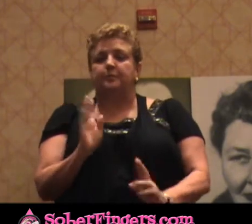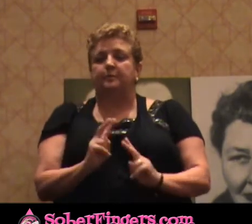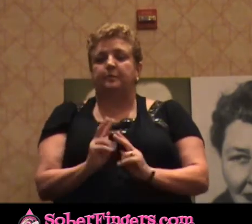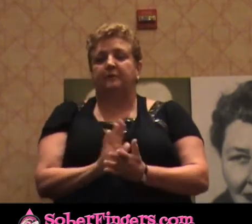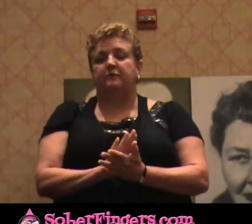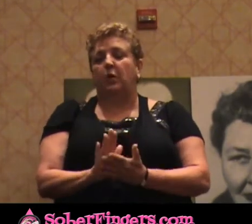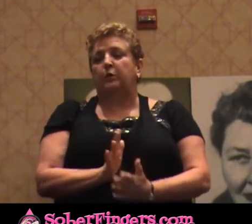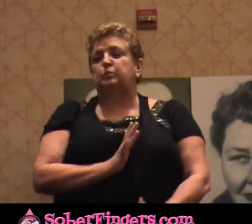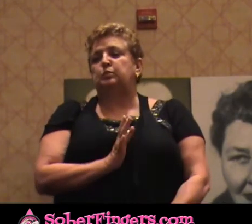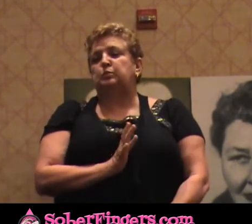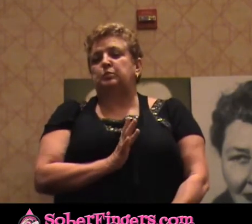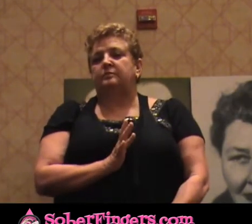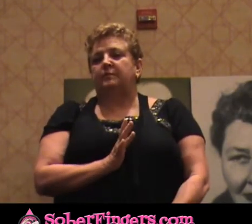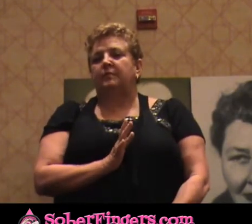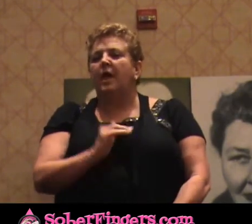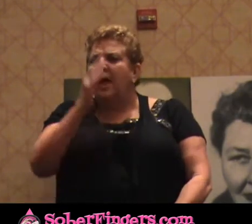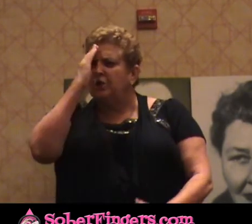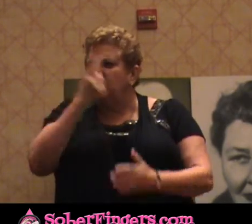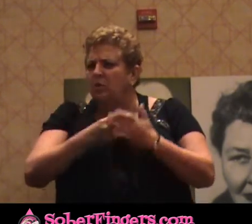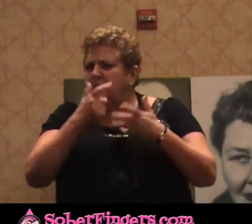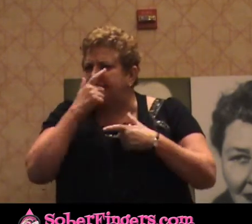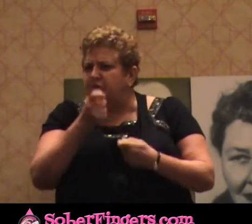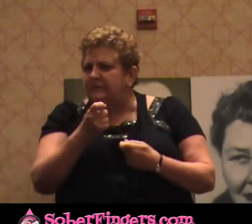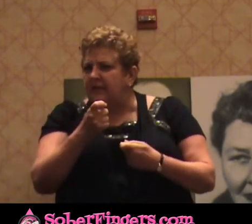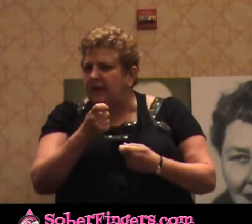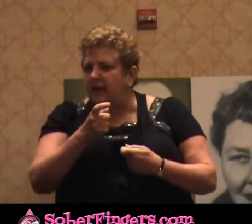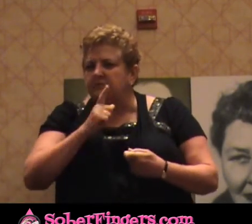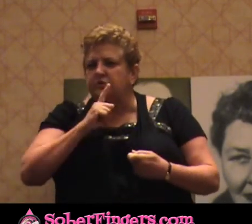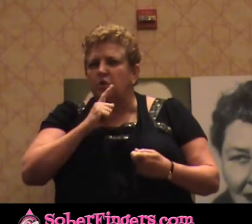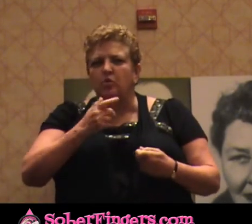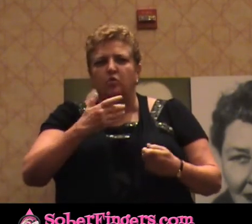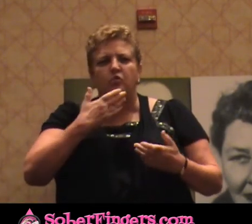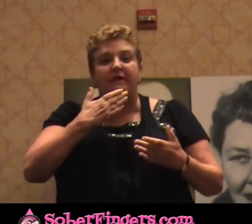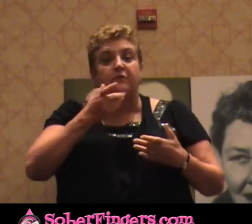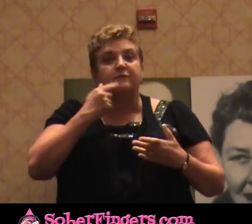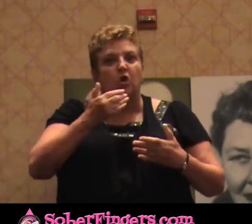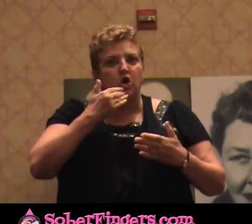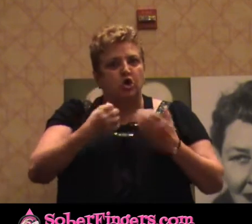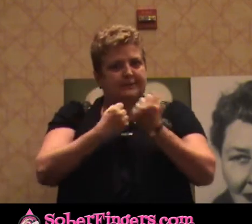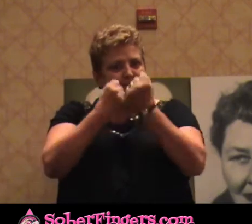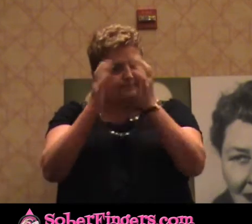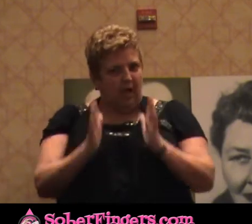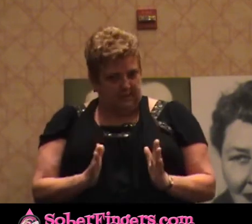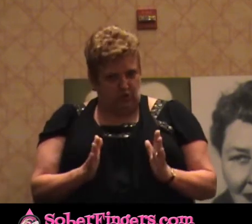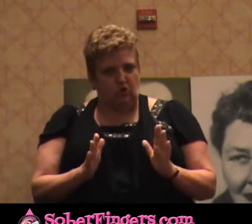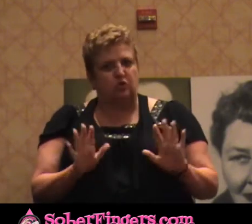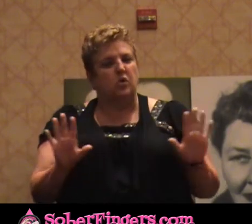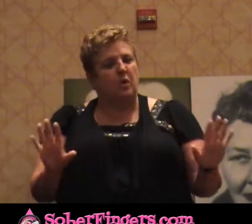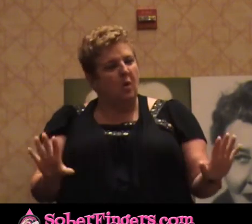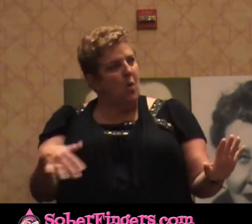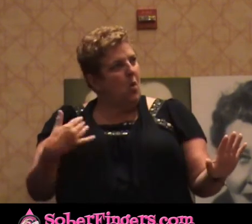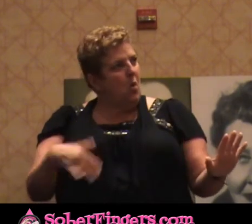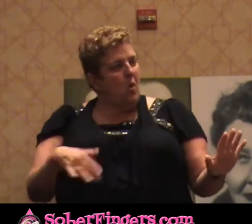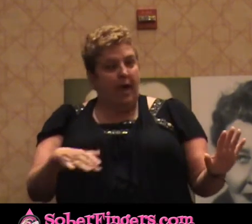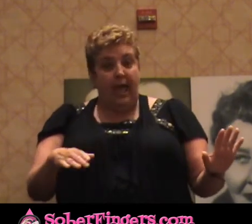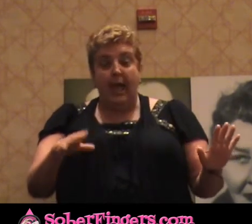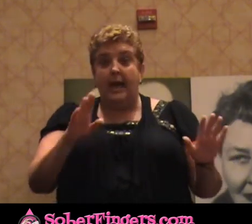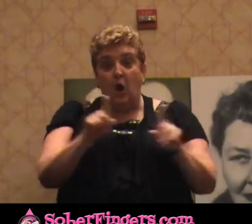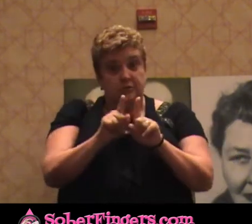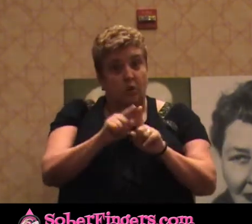And you know what's interesting? I'm so grateful for good sponsorship in Alcoholics Anonymous. And the big book of Alcoholics Anonymous.